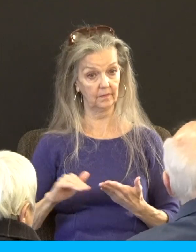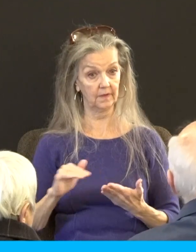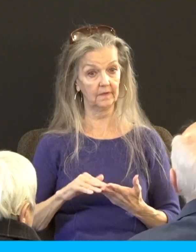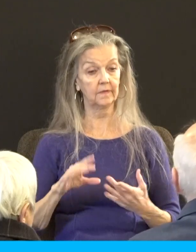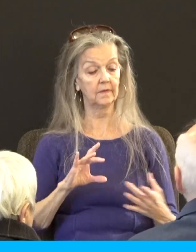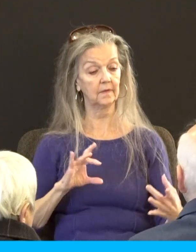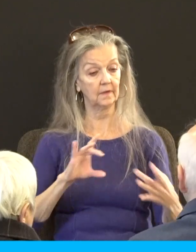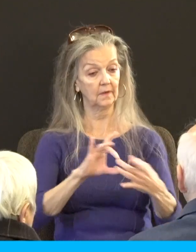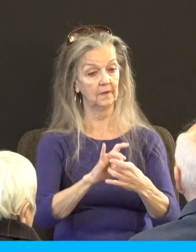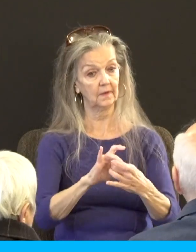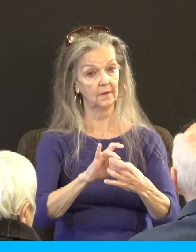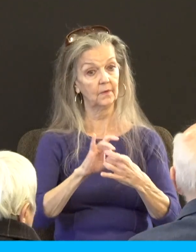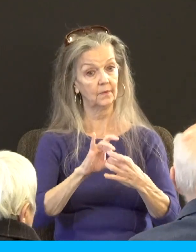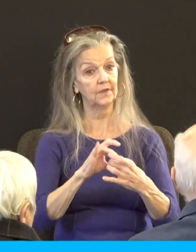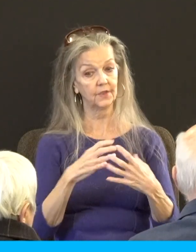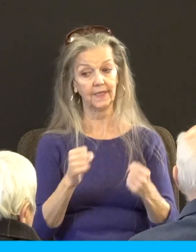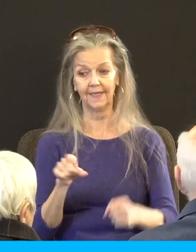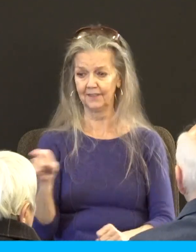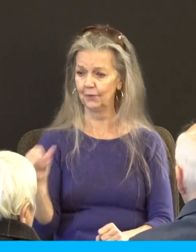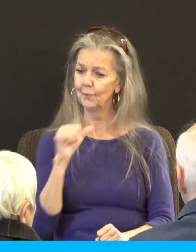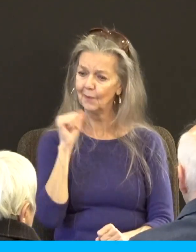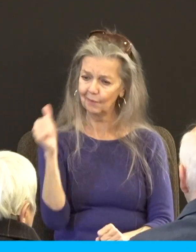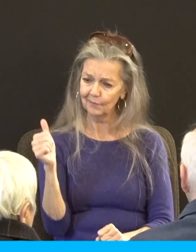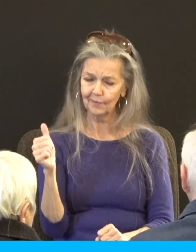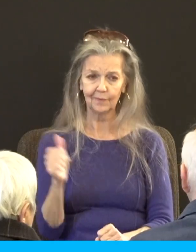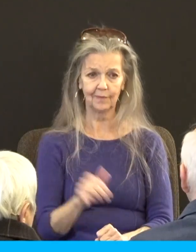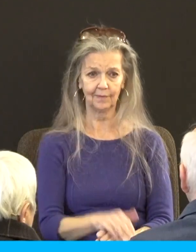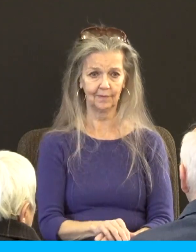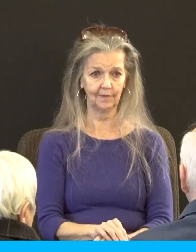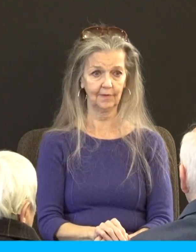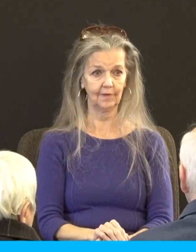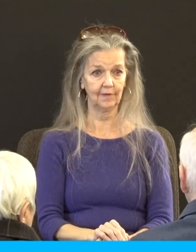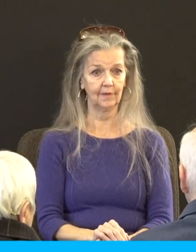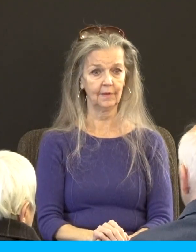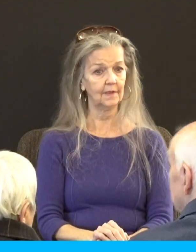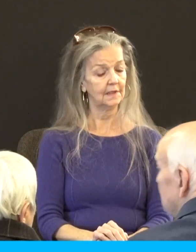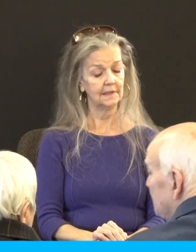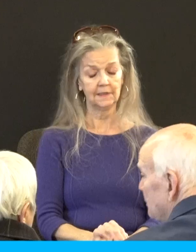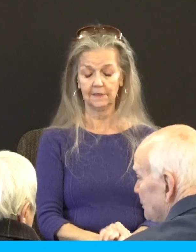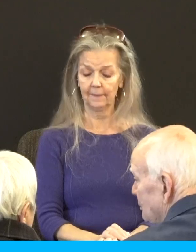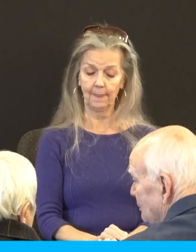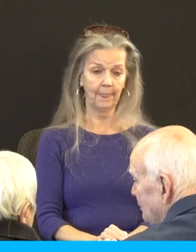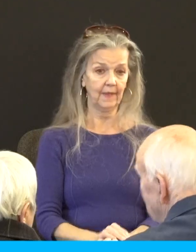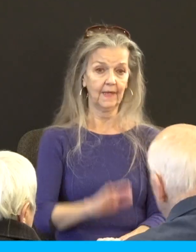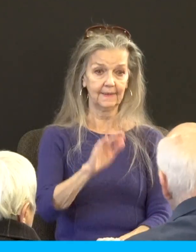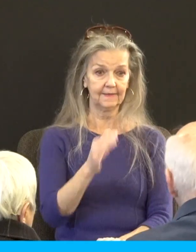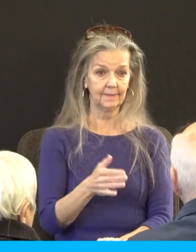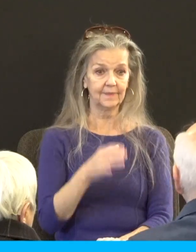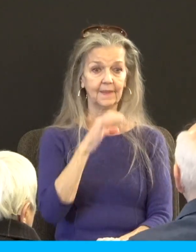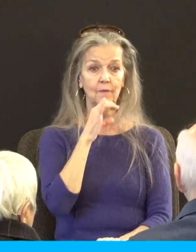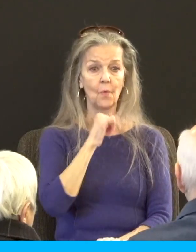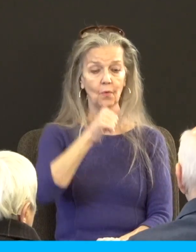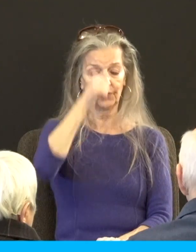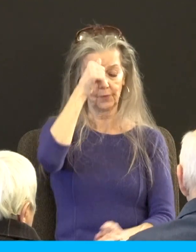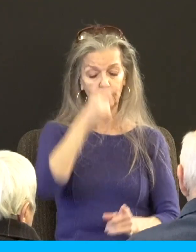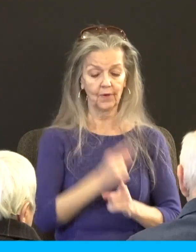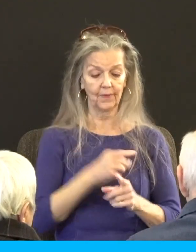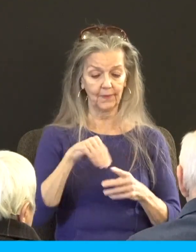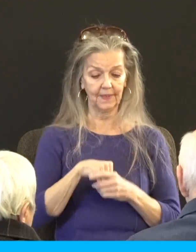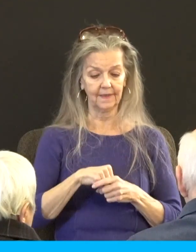healed and you won't anybody following this that sounds like the older brother and the prodigal son somebody